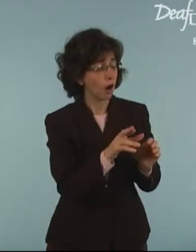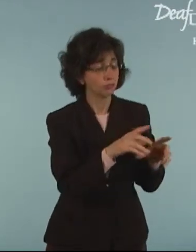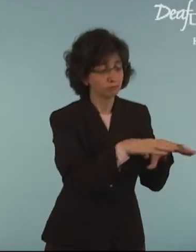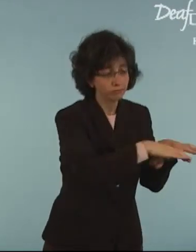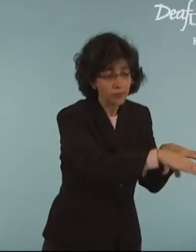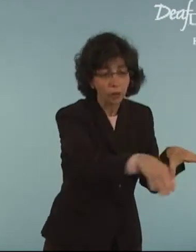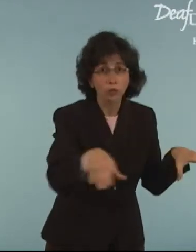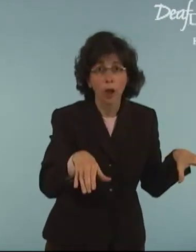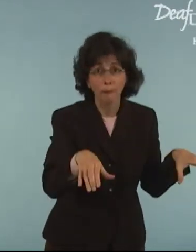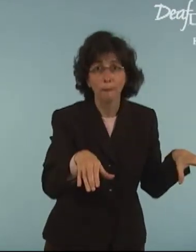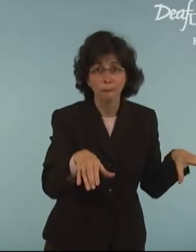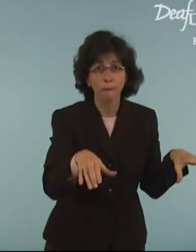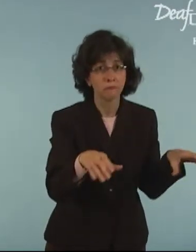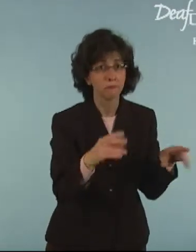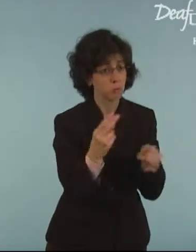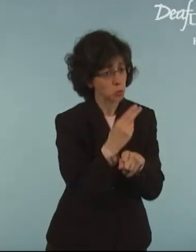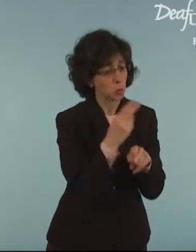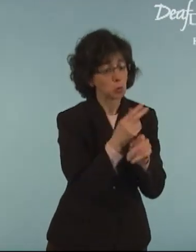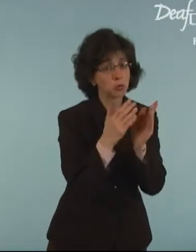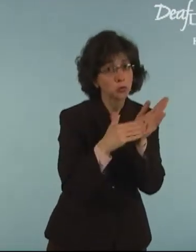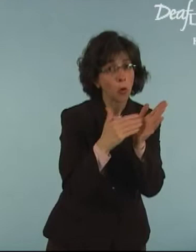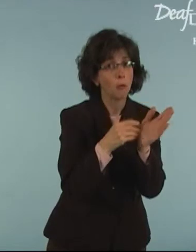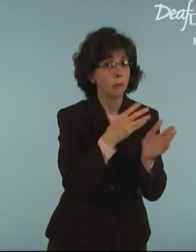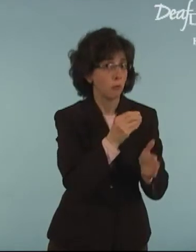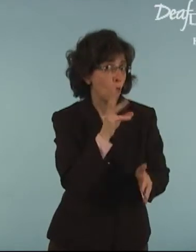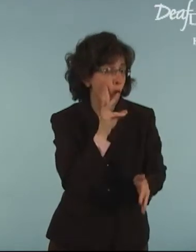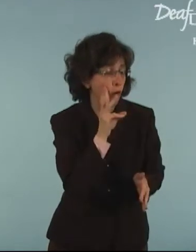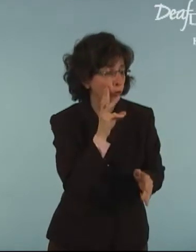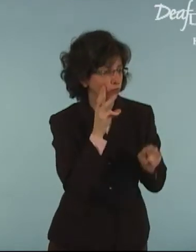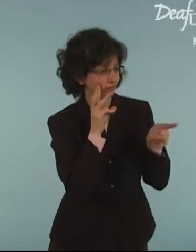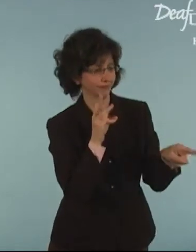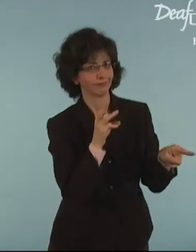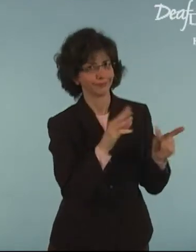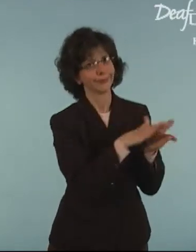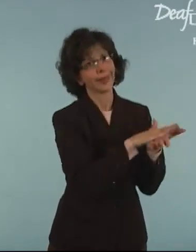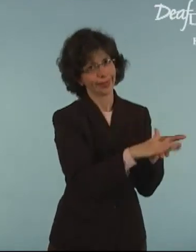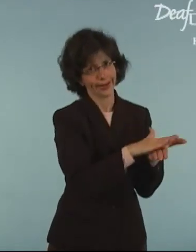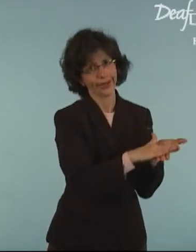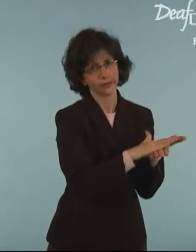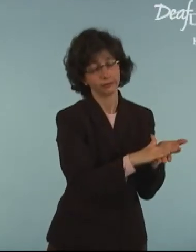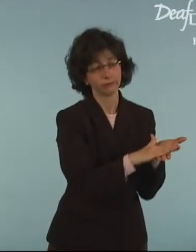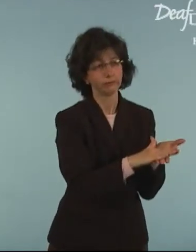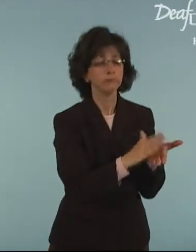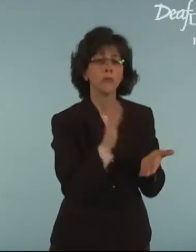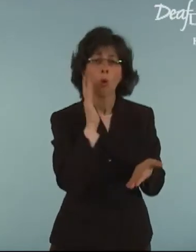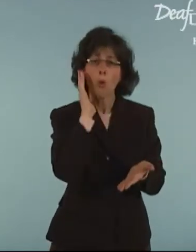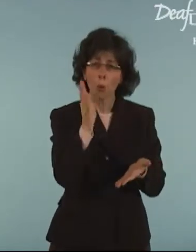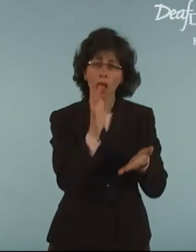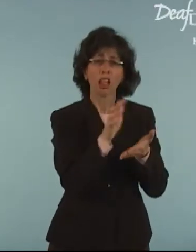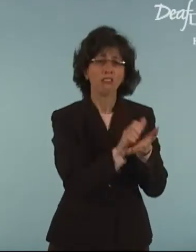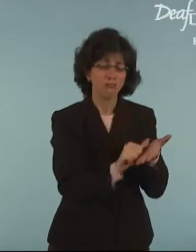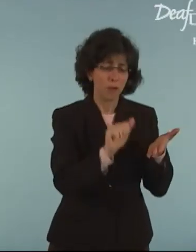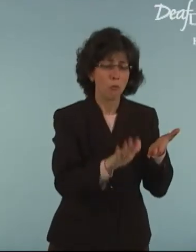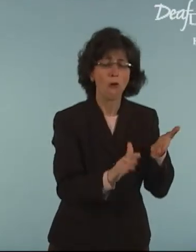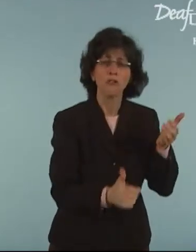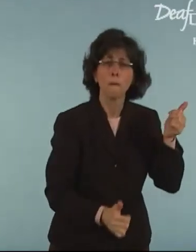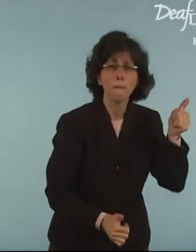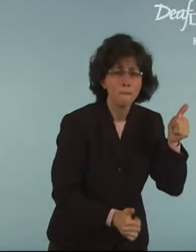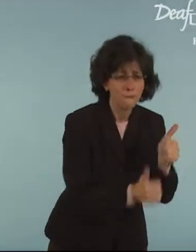countertops using soap and water, that's called cleaning. This will